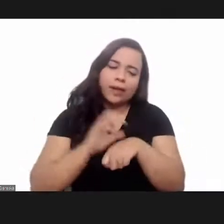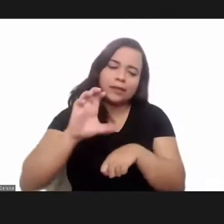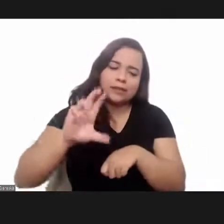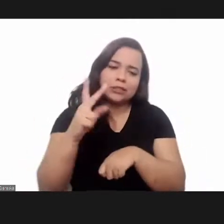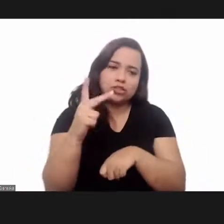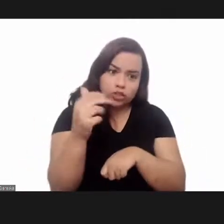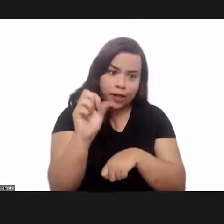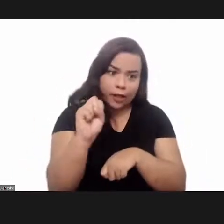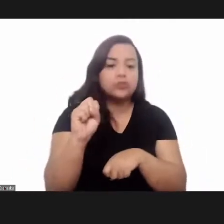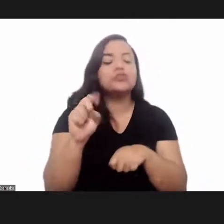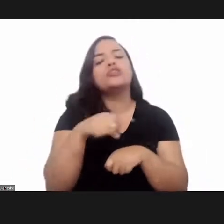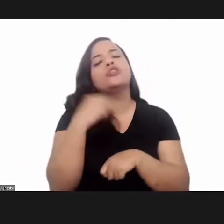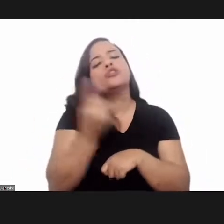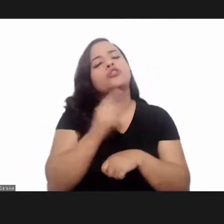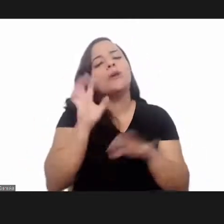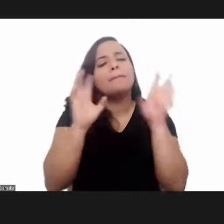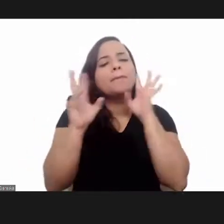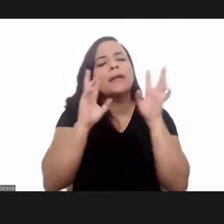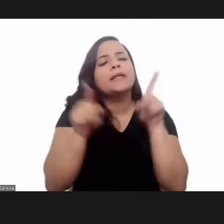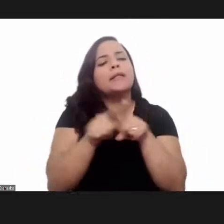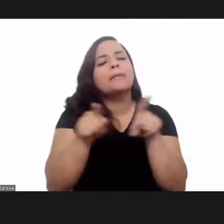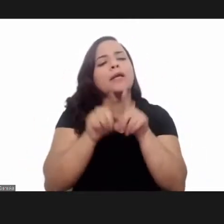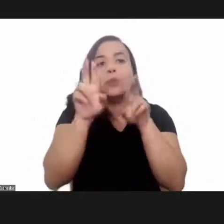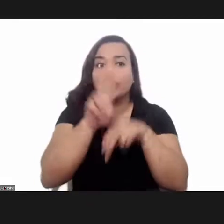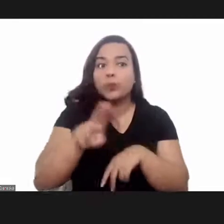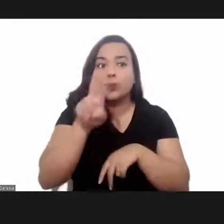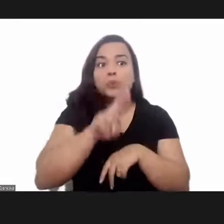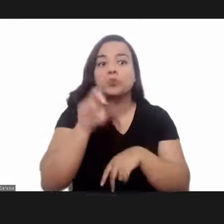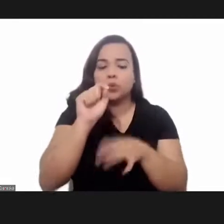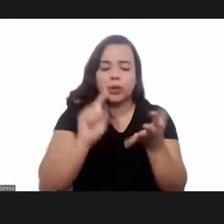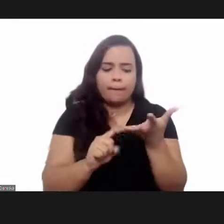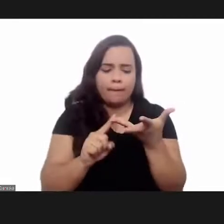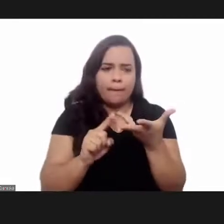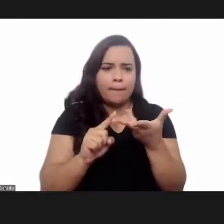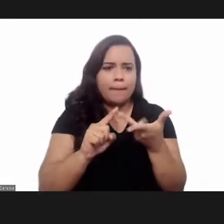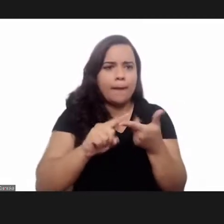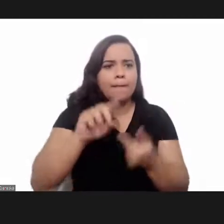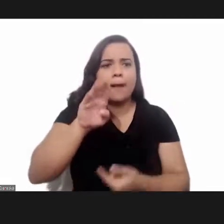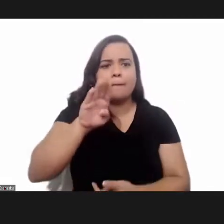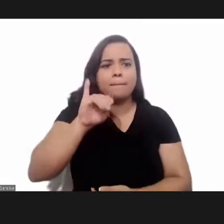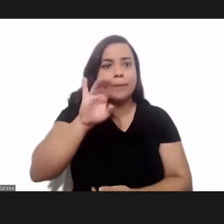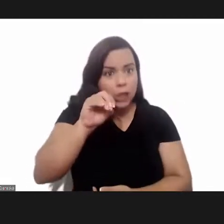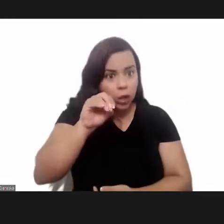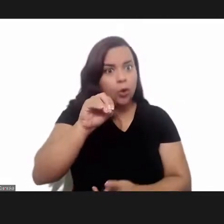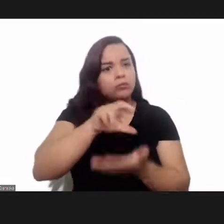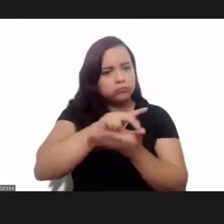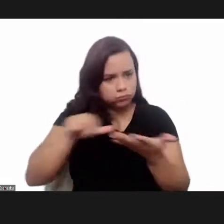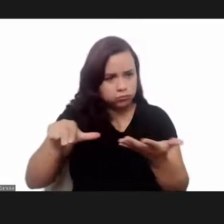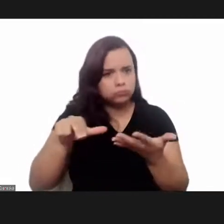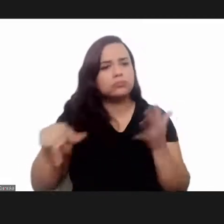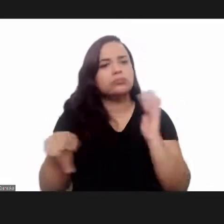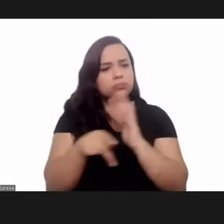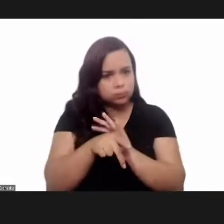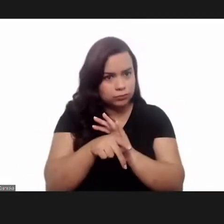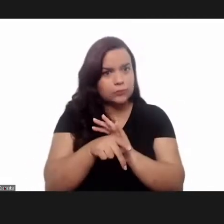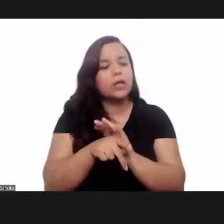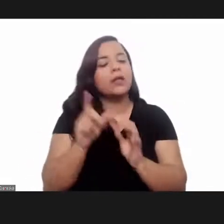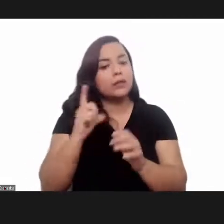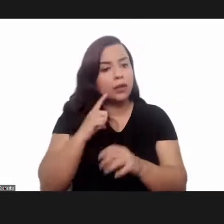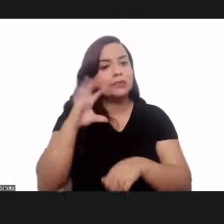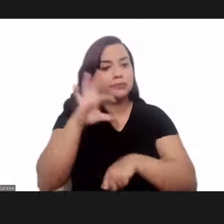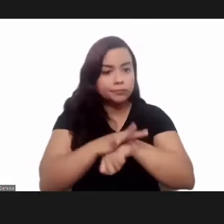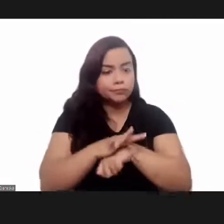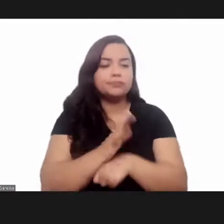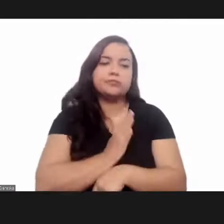chagas disease we can cite the use of biomarkers which have are related to